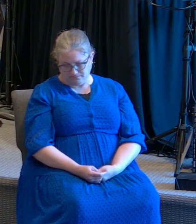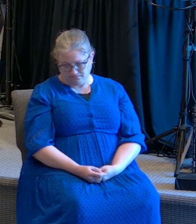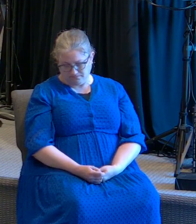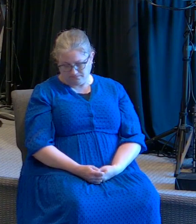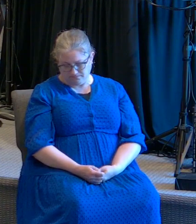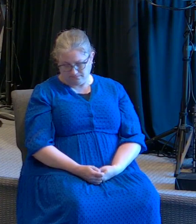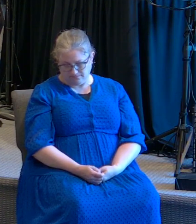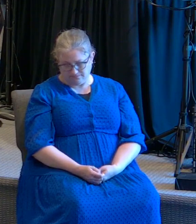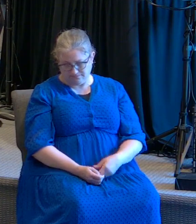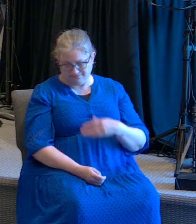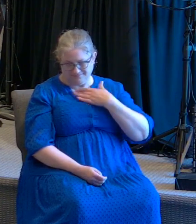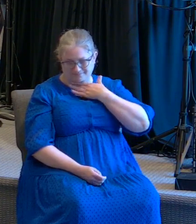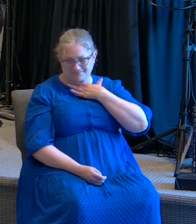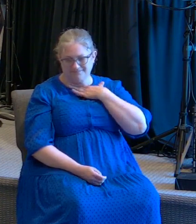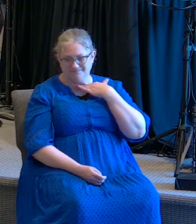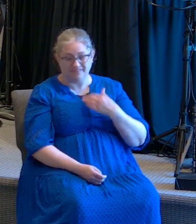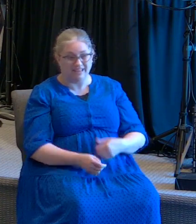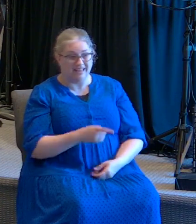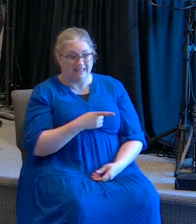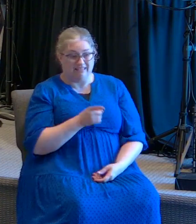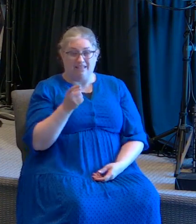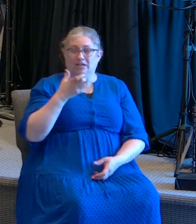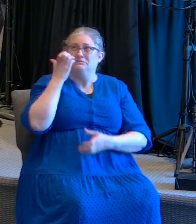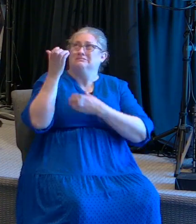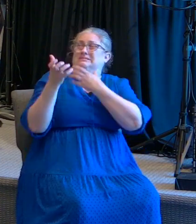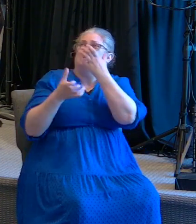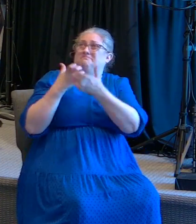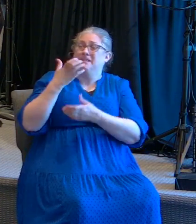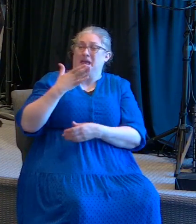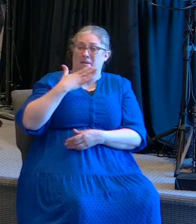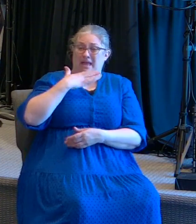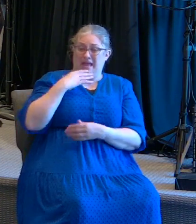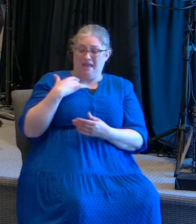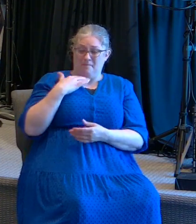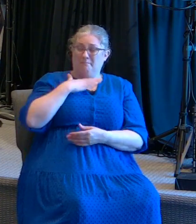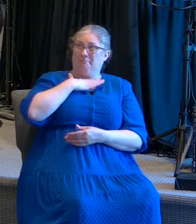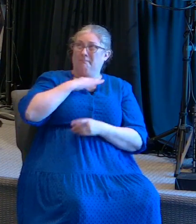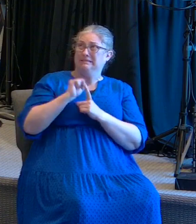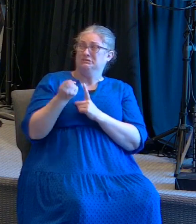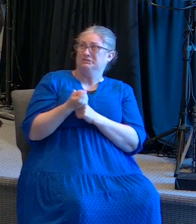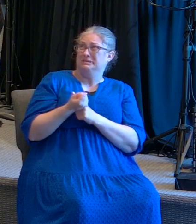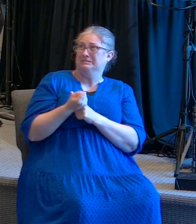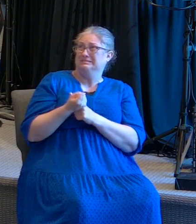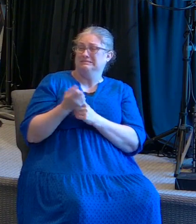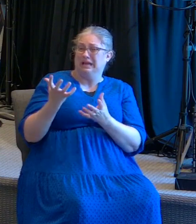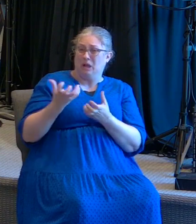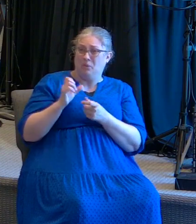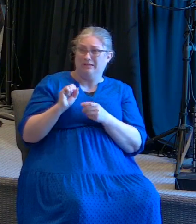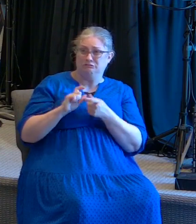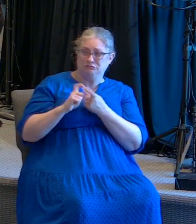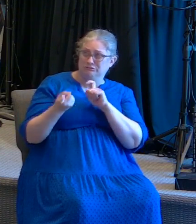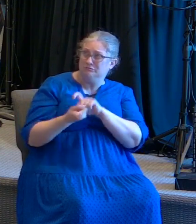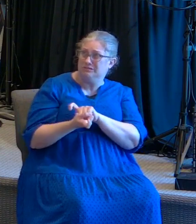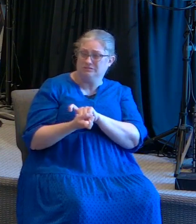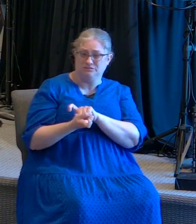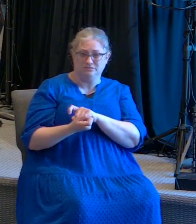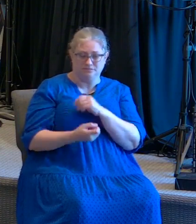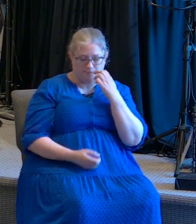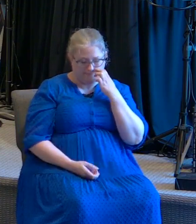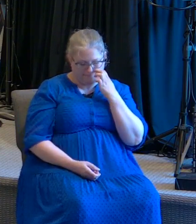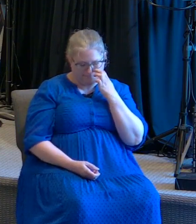por lo que he hecho. They cry out and say, I want my circumstance to change. Ellos clamaban y decían, yo quiero que mi